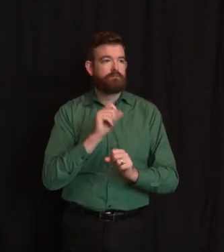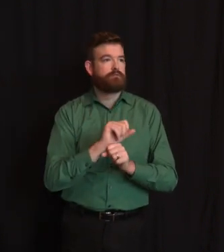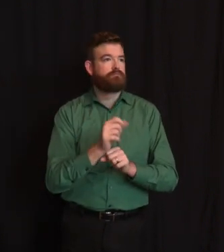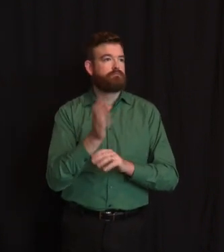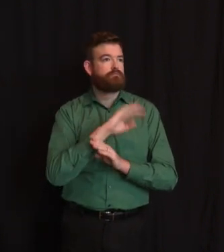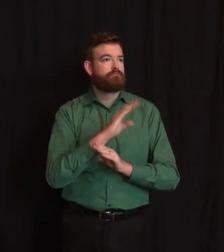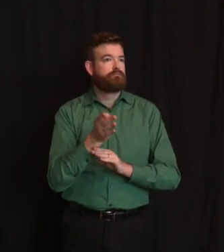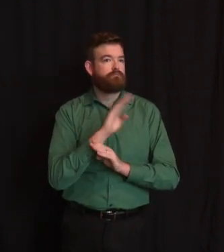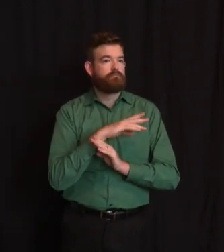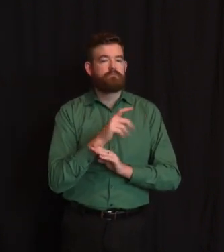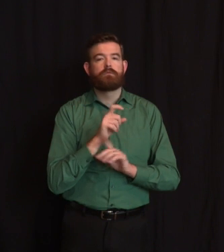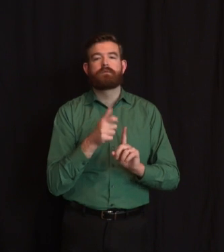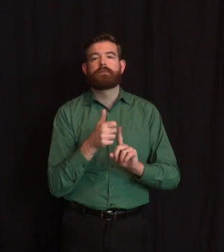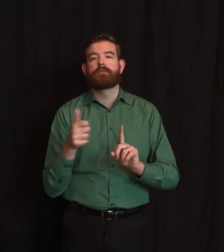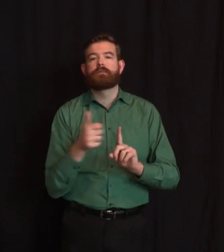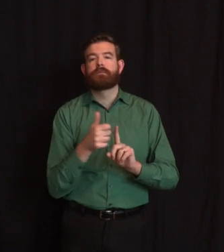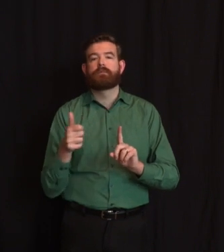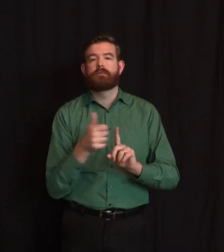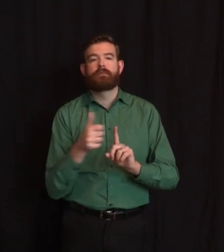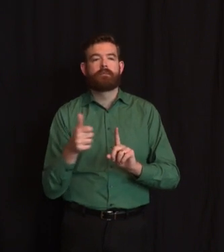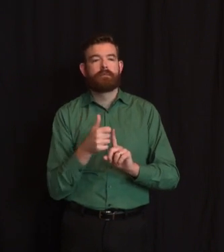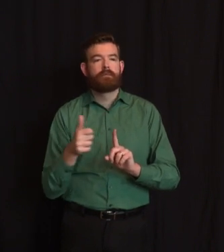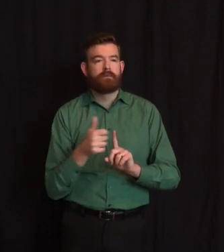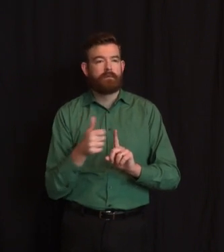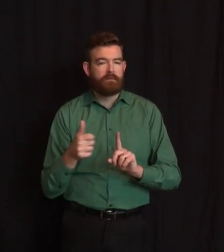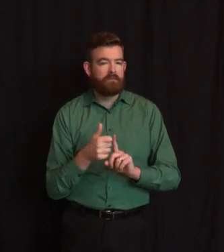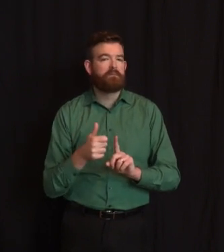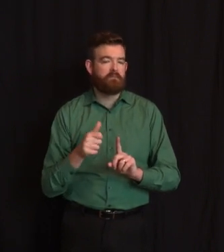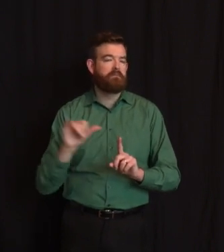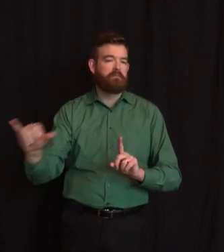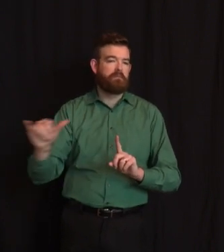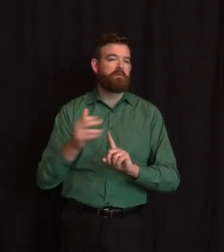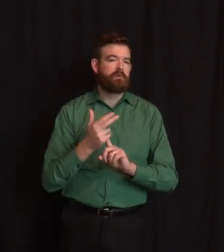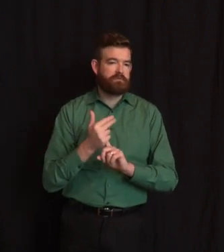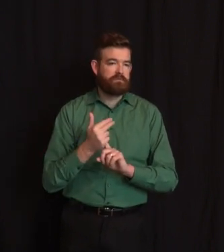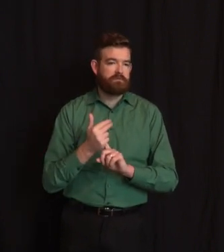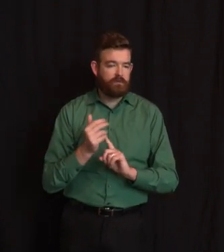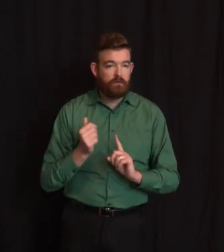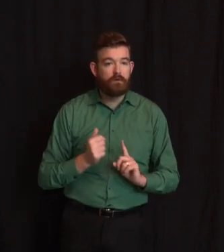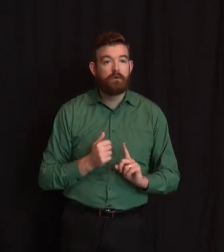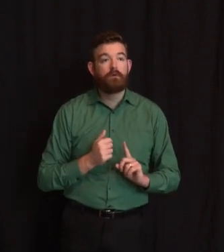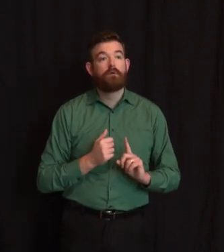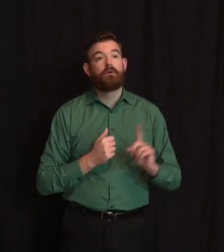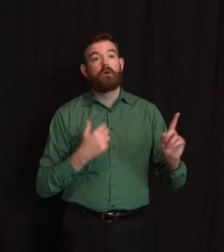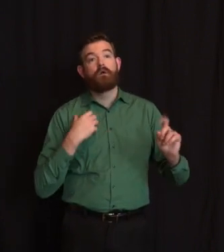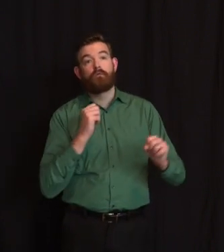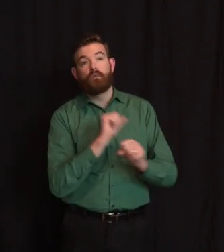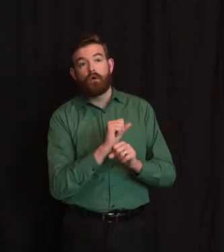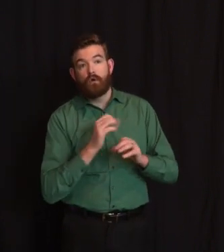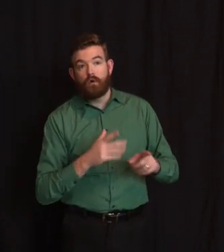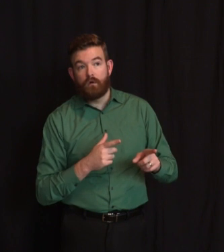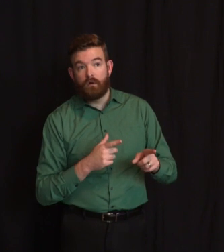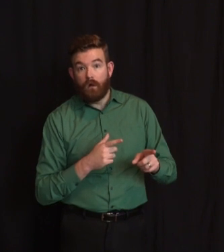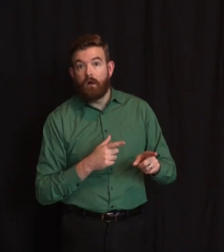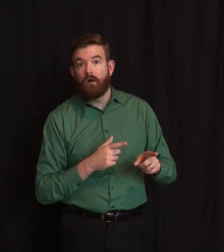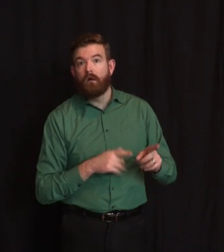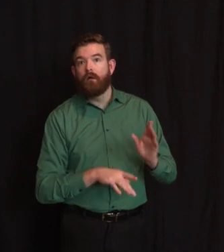they've tested positive and are in quarantine and do not want to sit out that